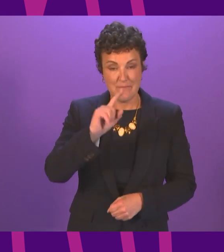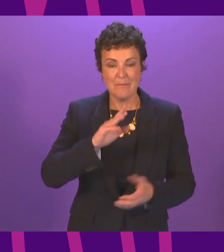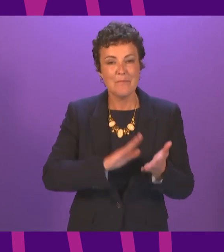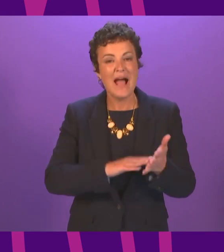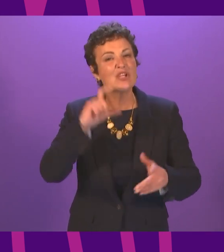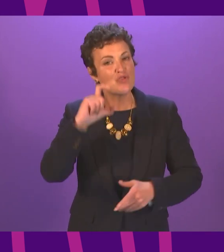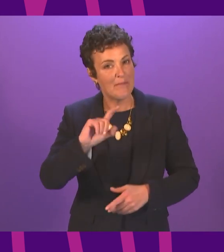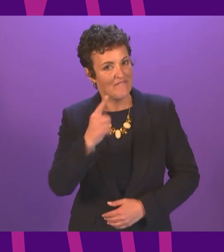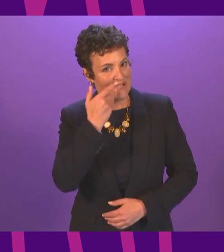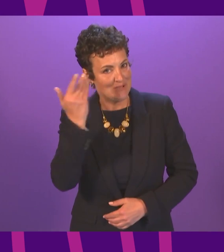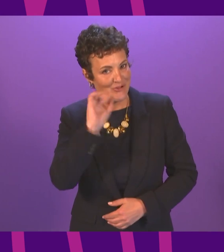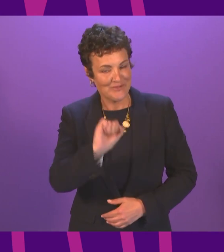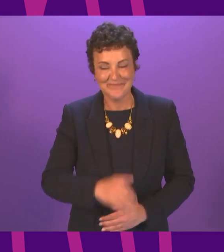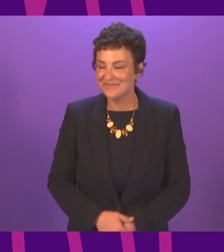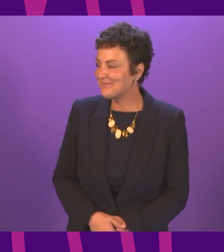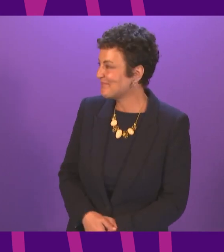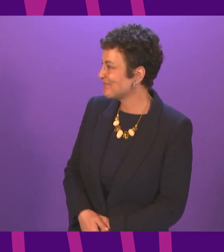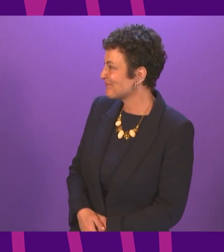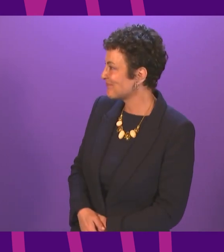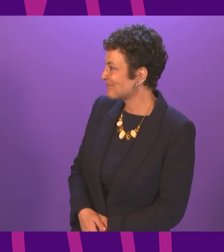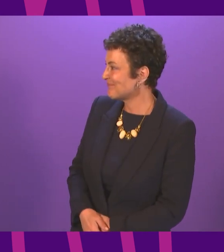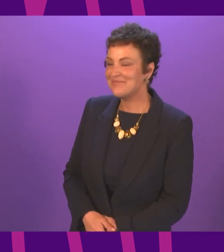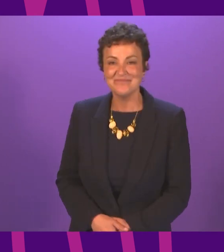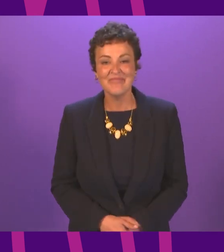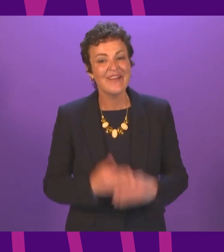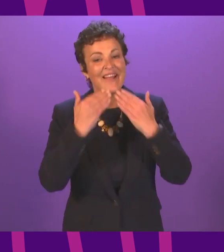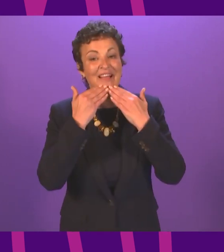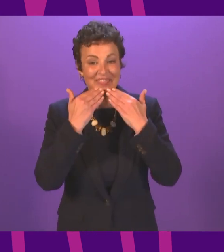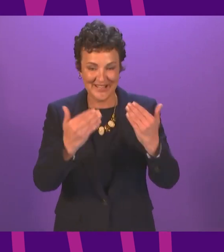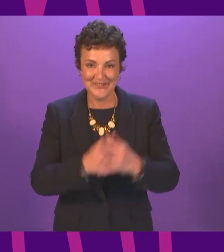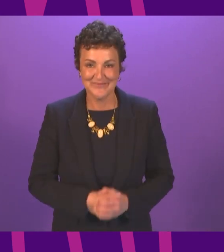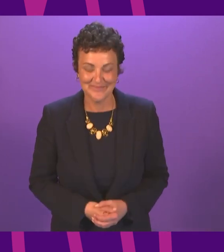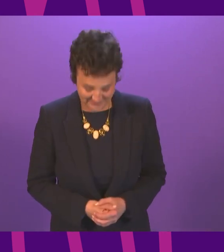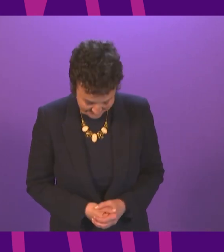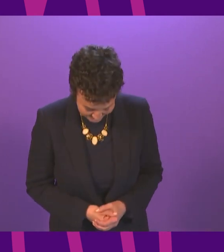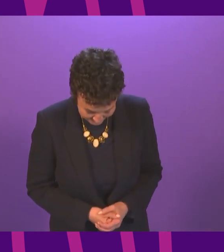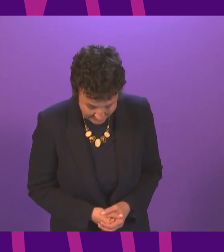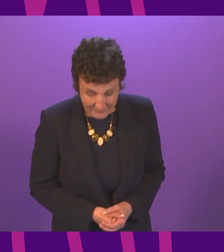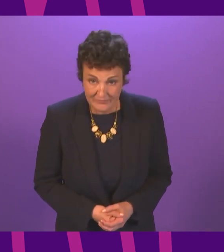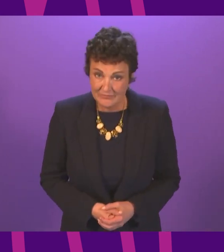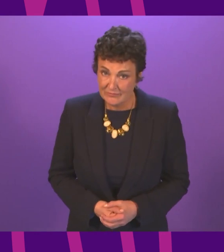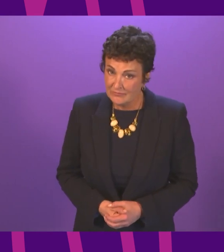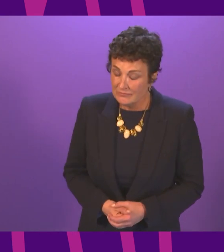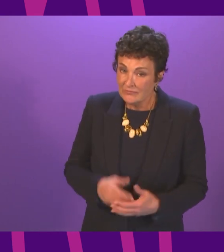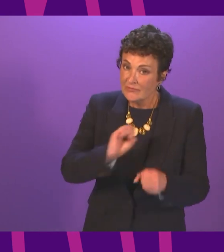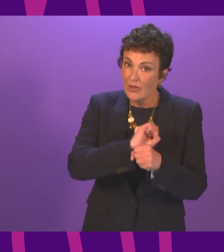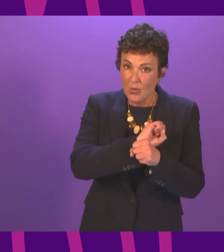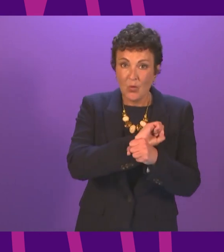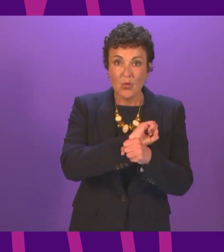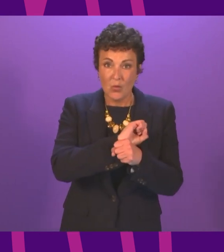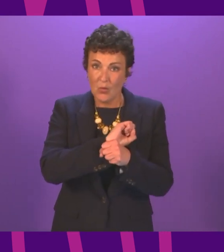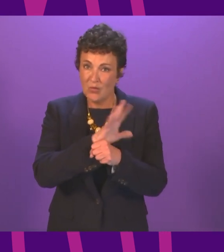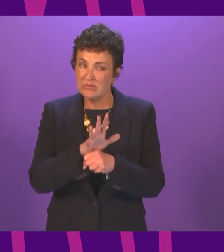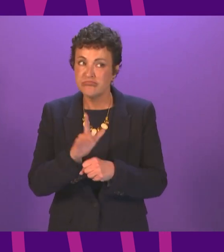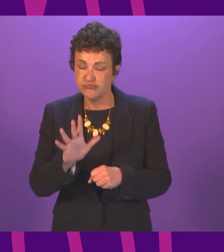thank you presiding officer and welcome to your new role too COVID is one of the greatest challenges of